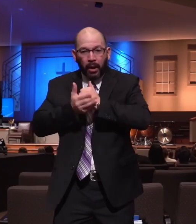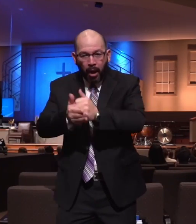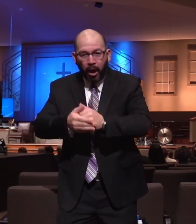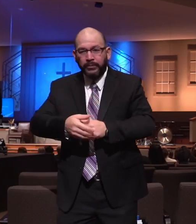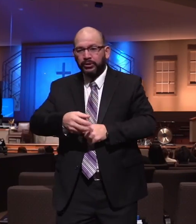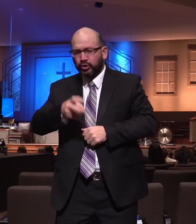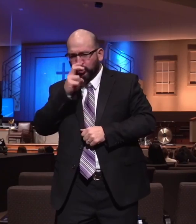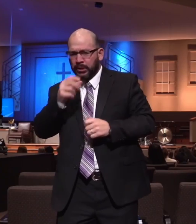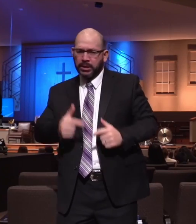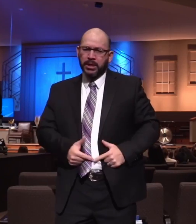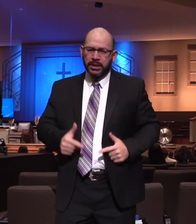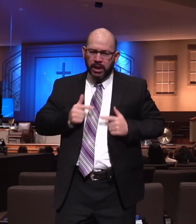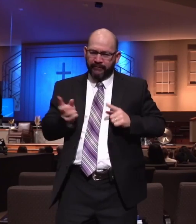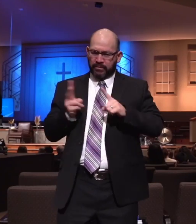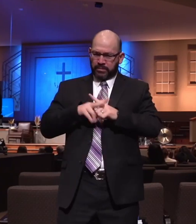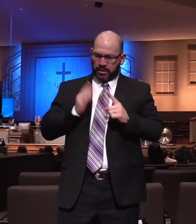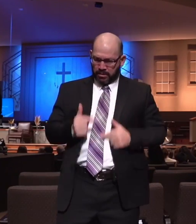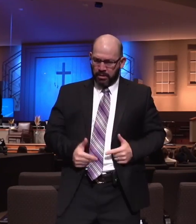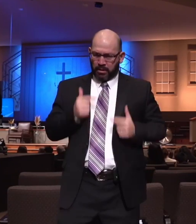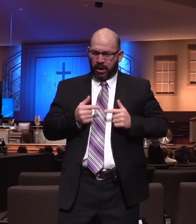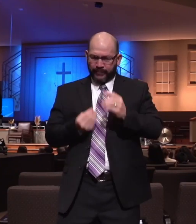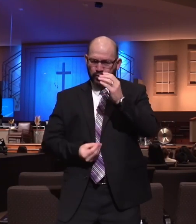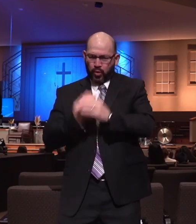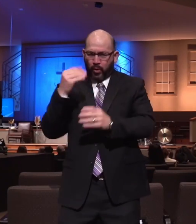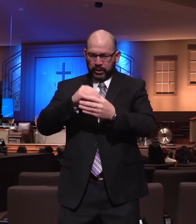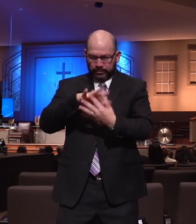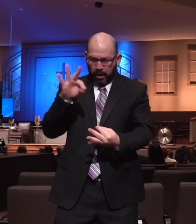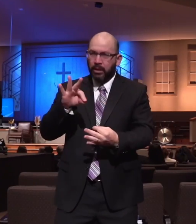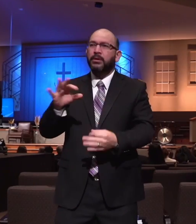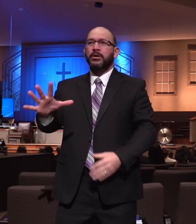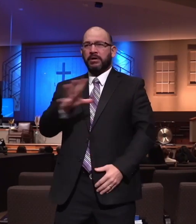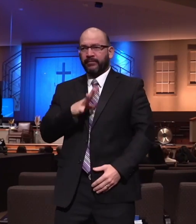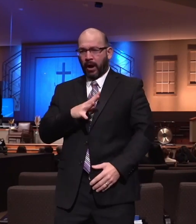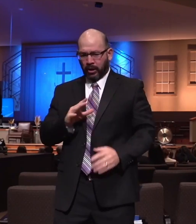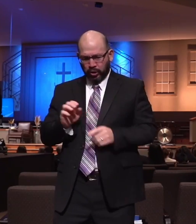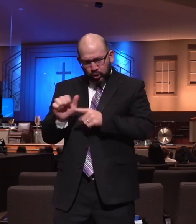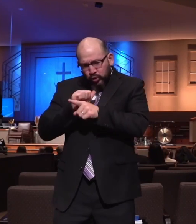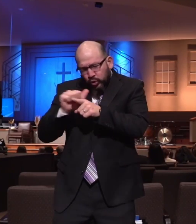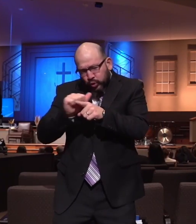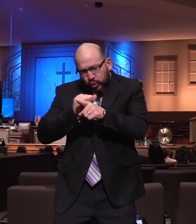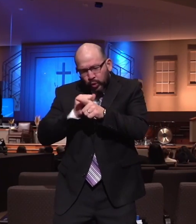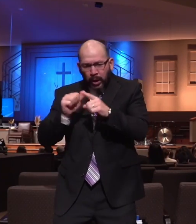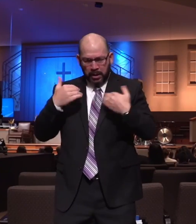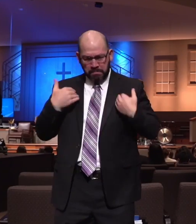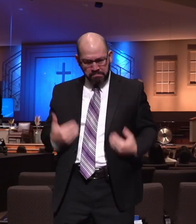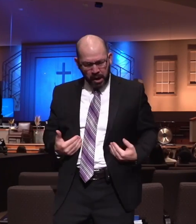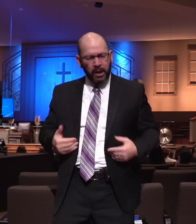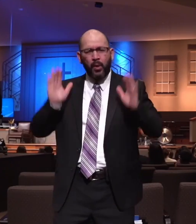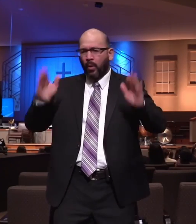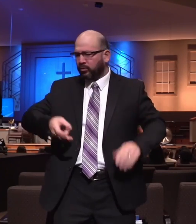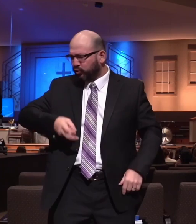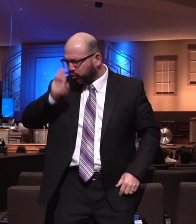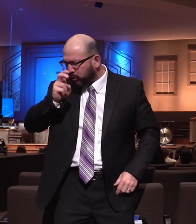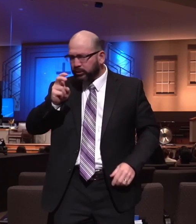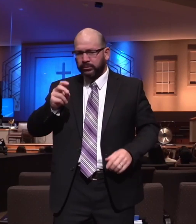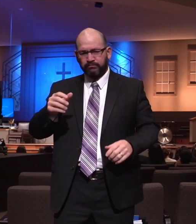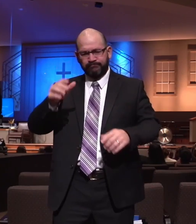applied to spiritual growth. And there's nothing wrong with bringing our body to subjection. And it's wonderful to have things like sports that can teach